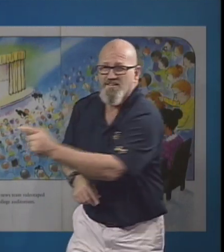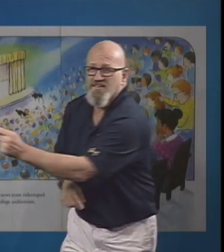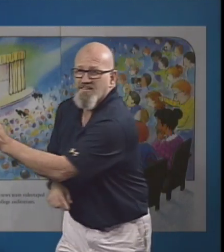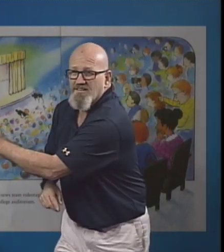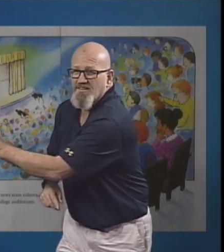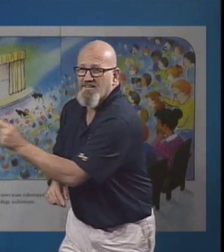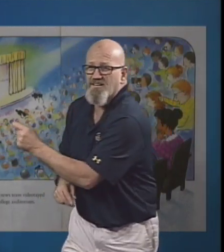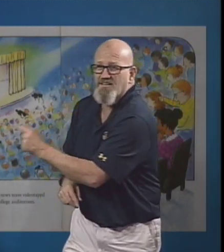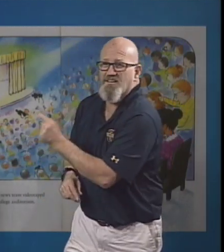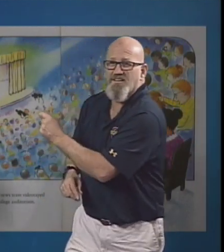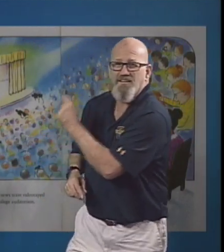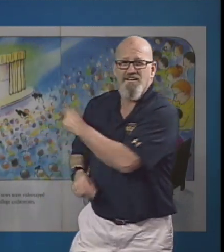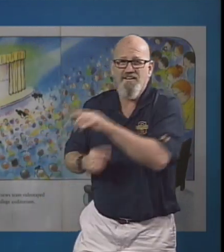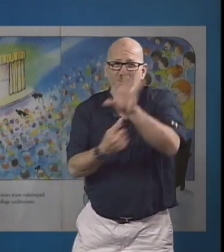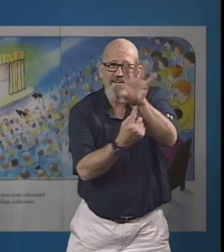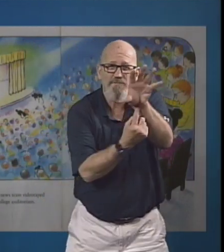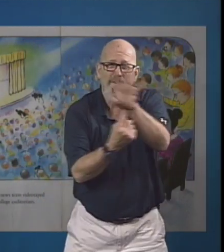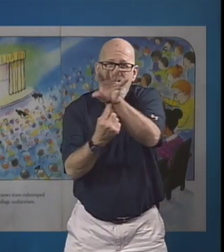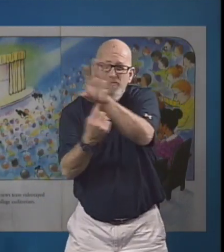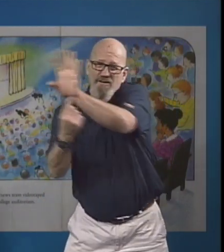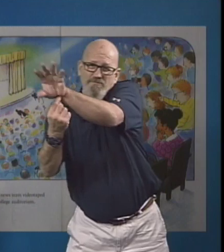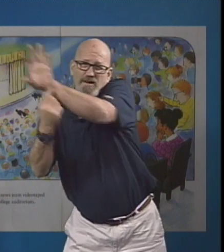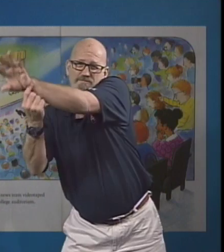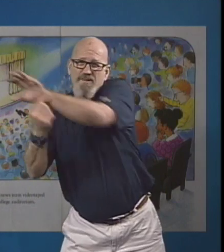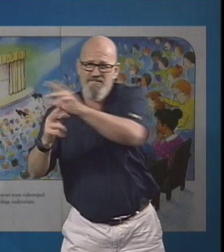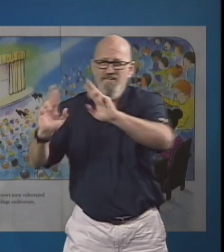Buckle in the State College Auditorium.